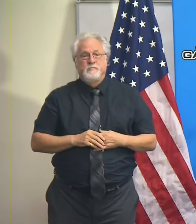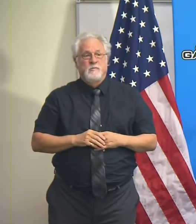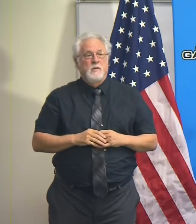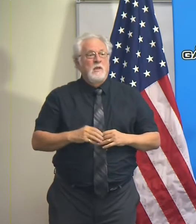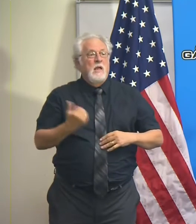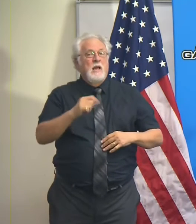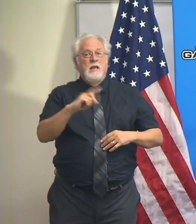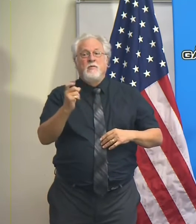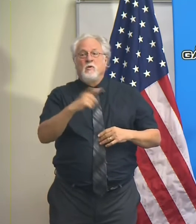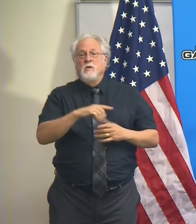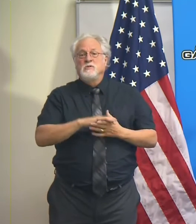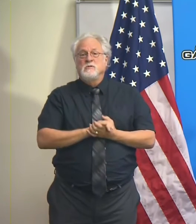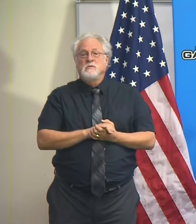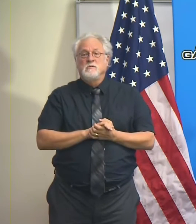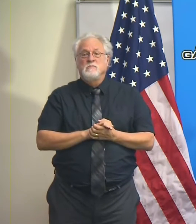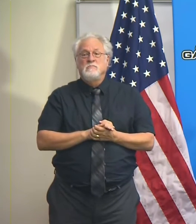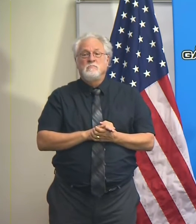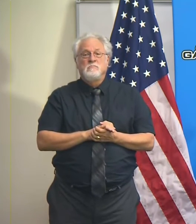Any other questions?